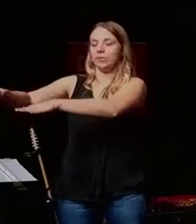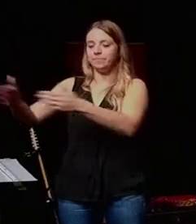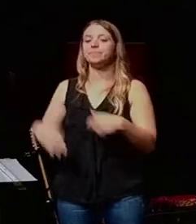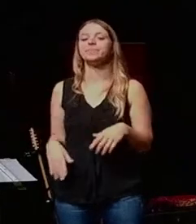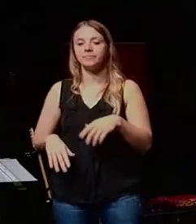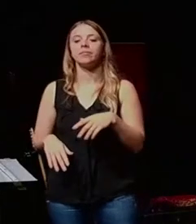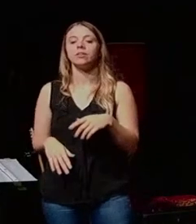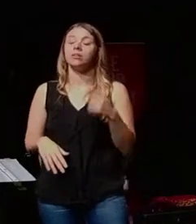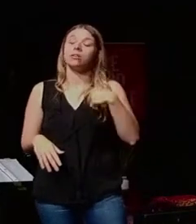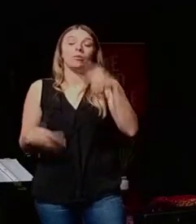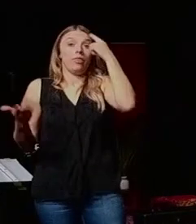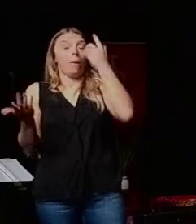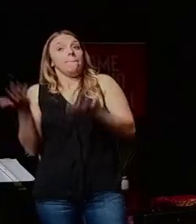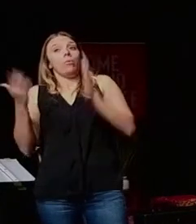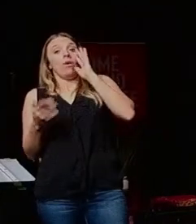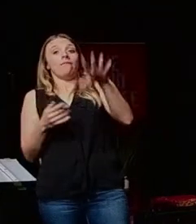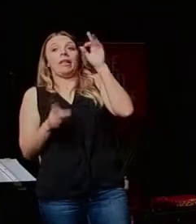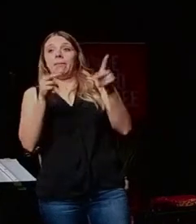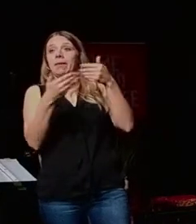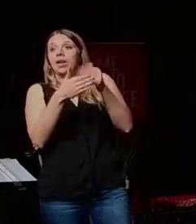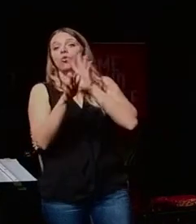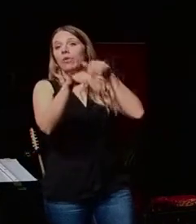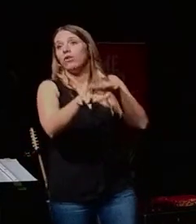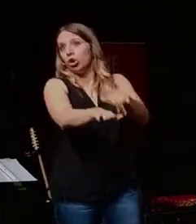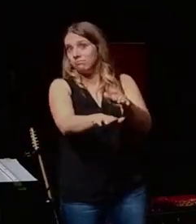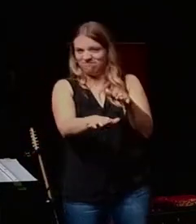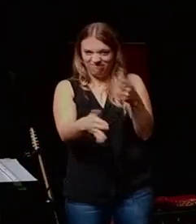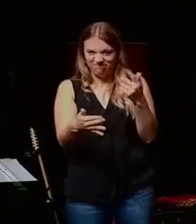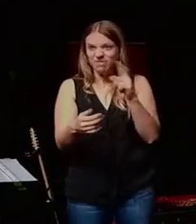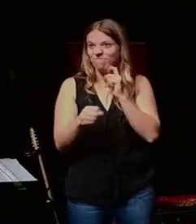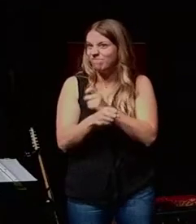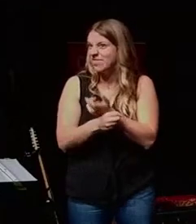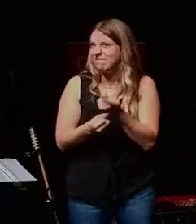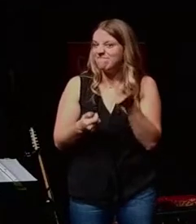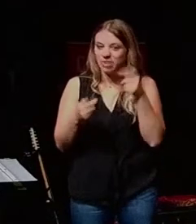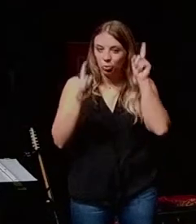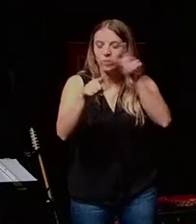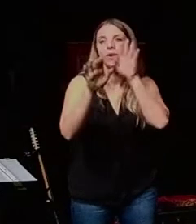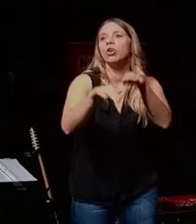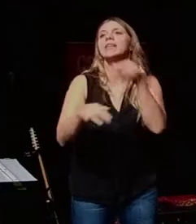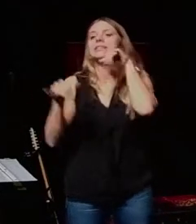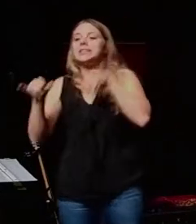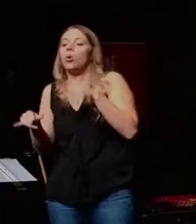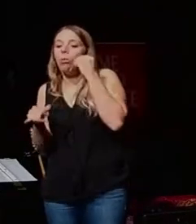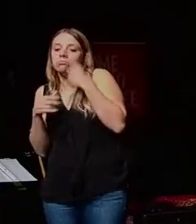He goes, we thought maybe we'll find our people over there. And that's exactly what we did. They didn't stay home. They didn't go,